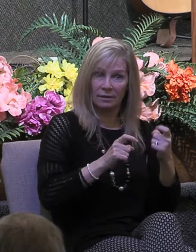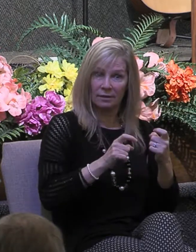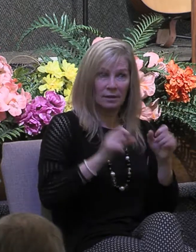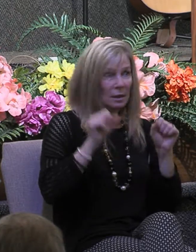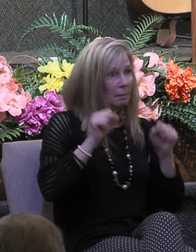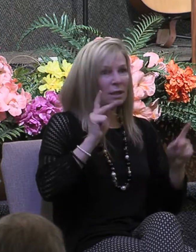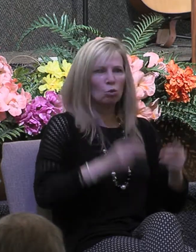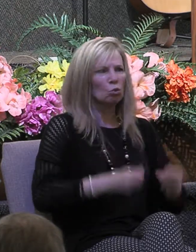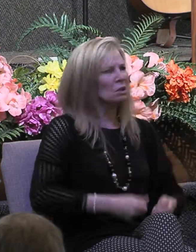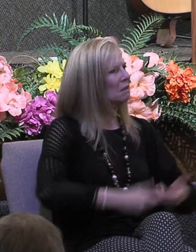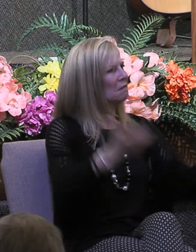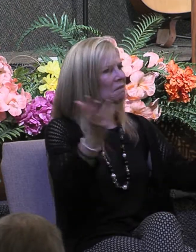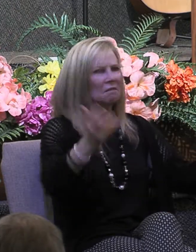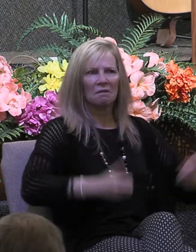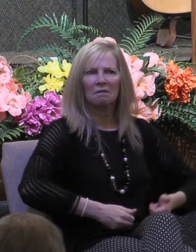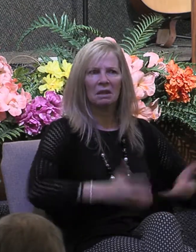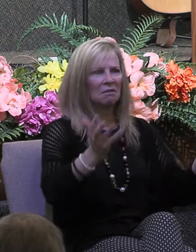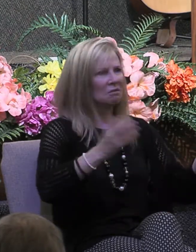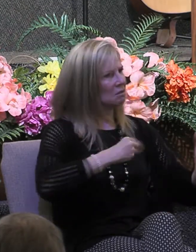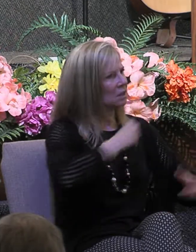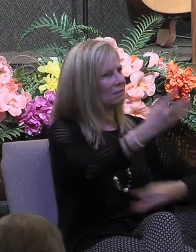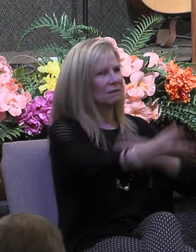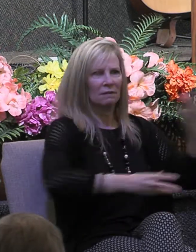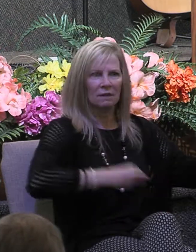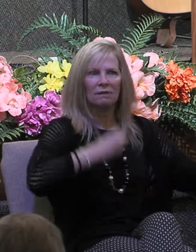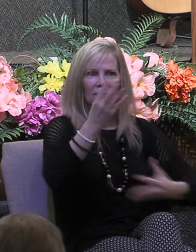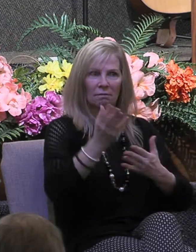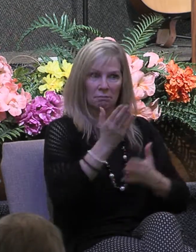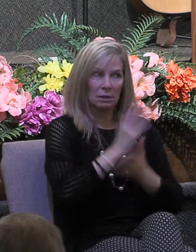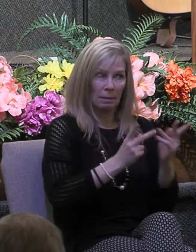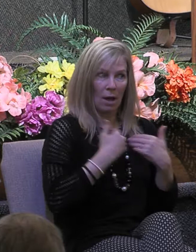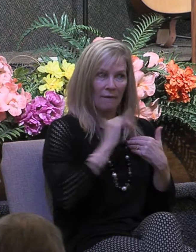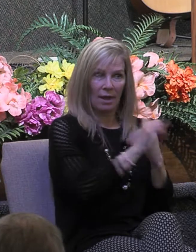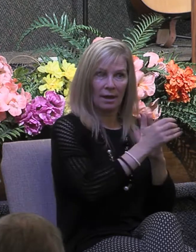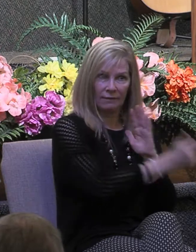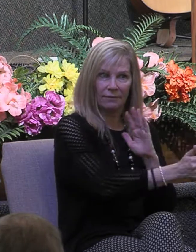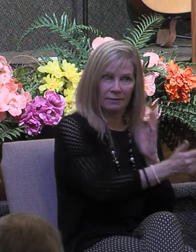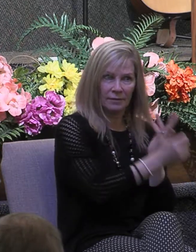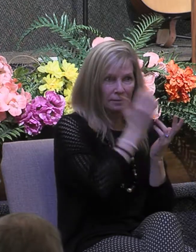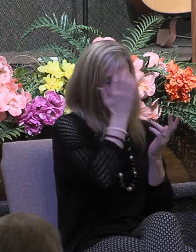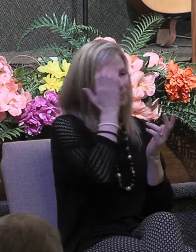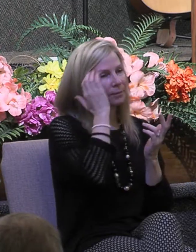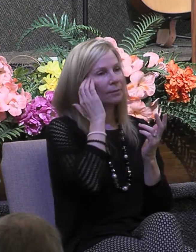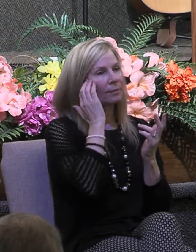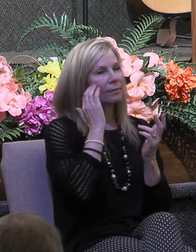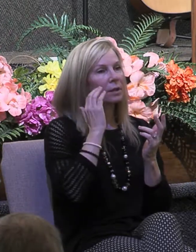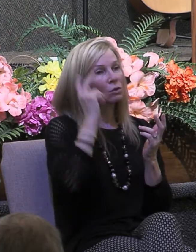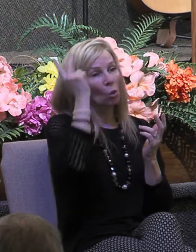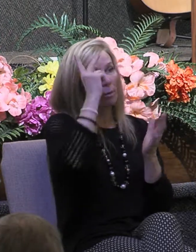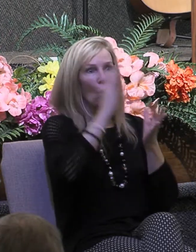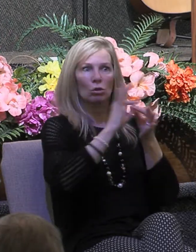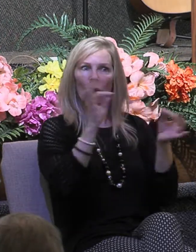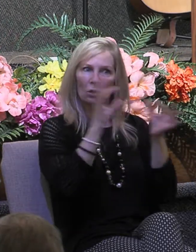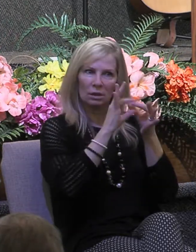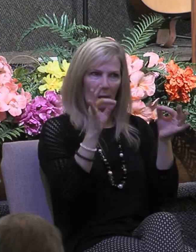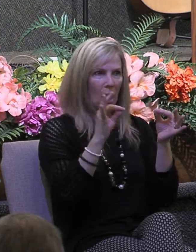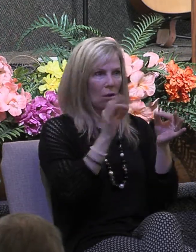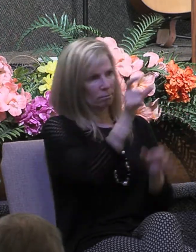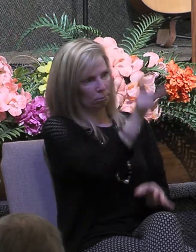give a great deal a great amount Paul presents then two pictures of extreme giving first he pictures